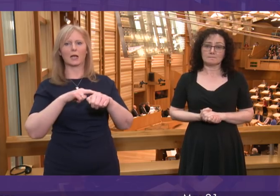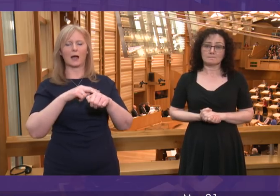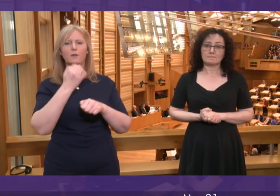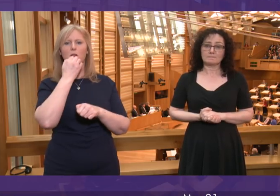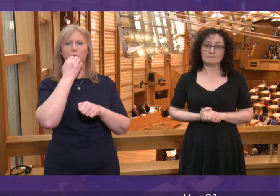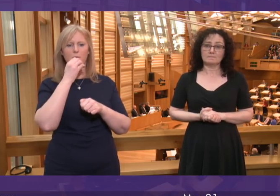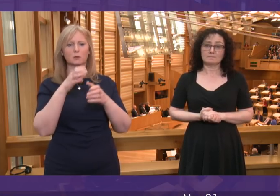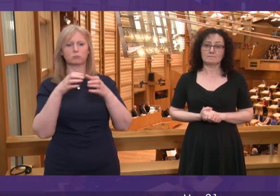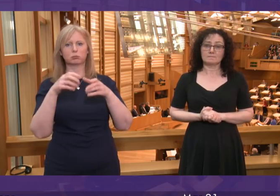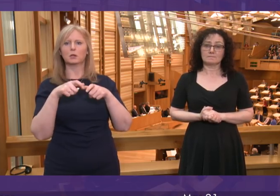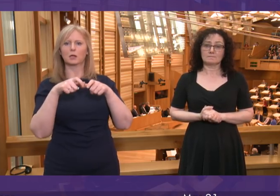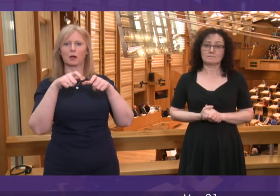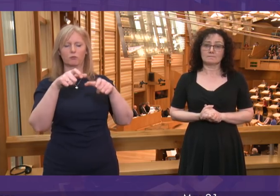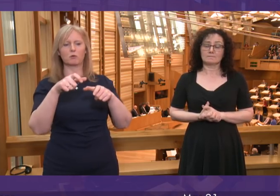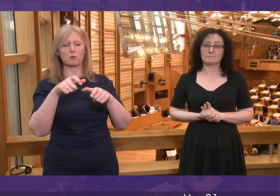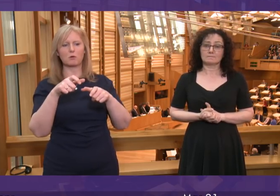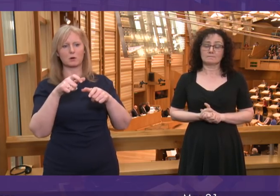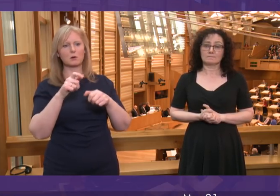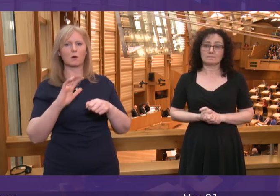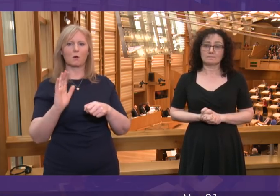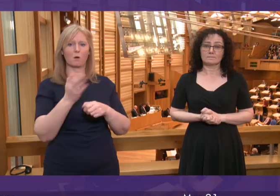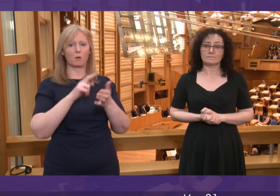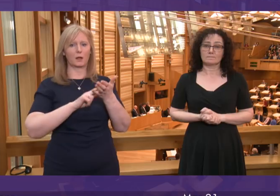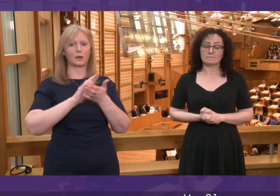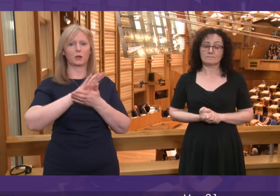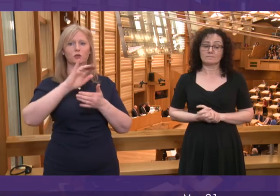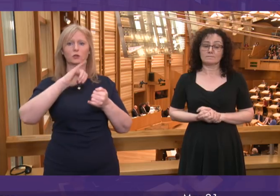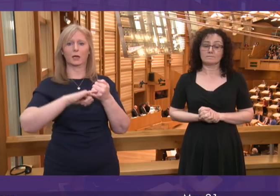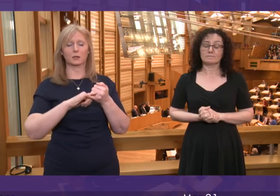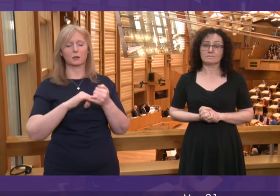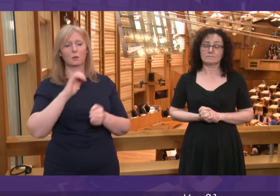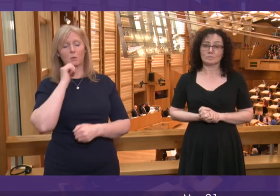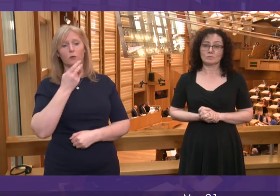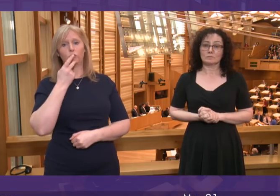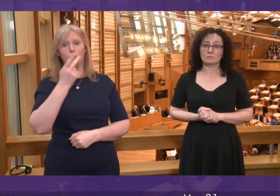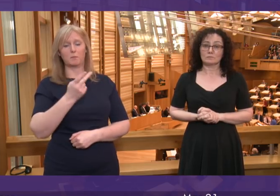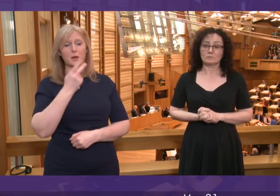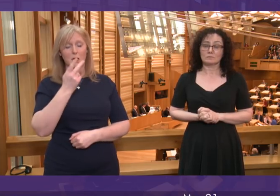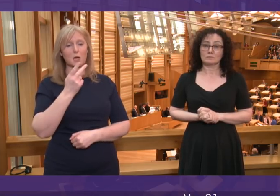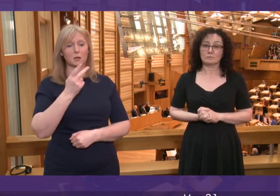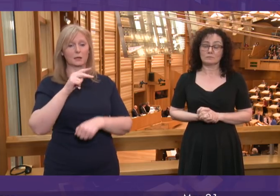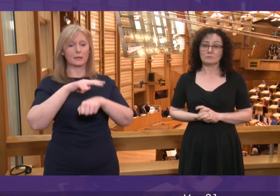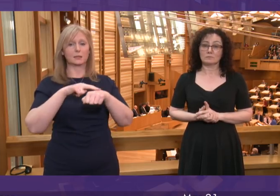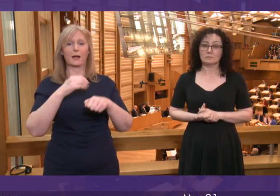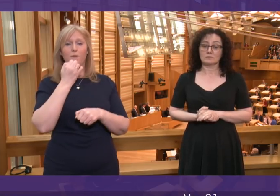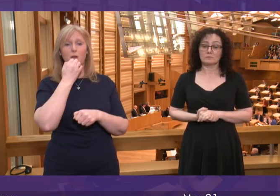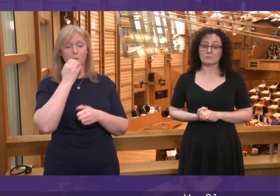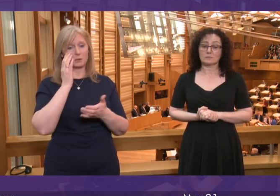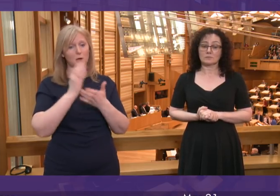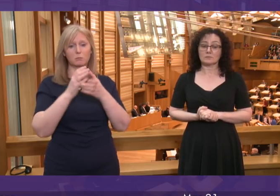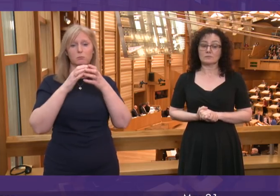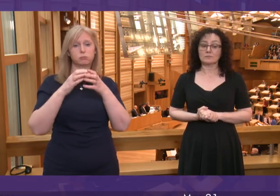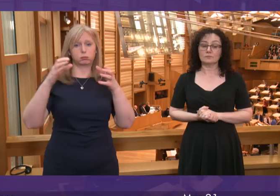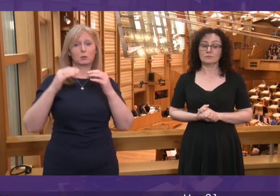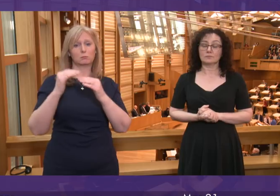specialties within the NHS and that is important. would repeat what I've already said. There are record numbers of staff working in our National Health